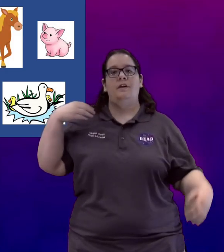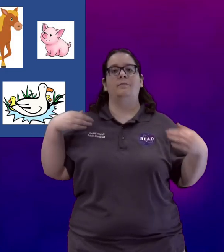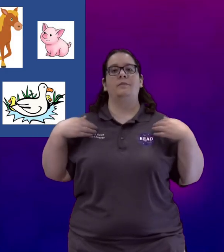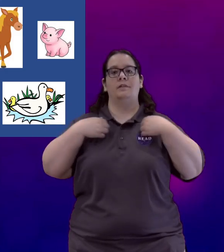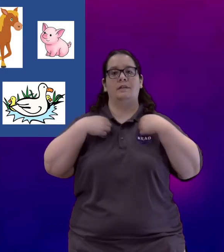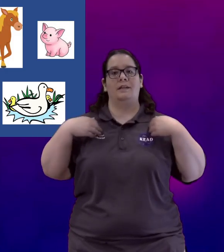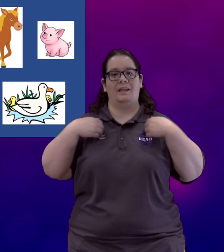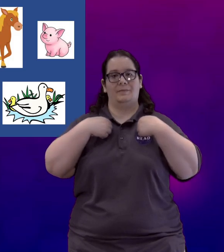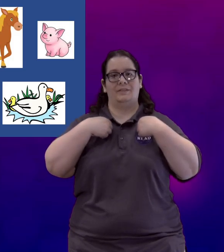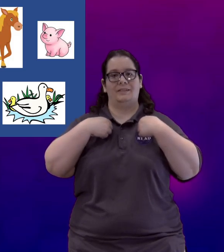Farm animals.